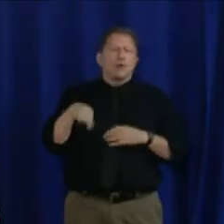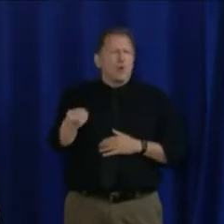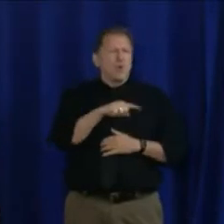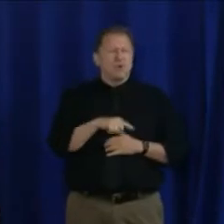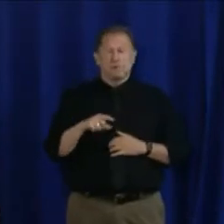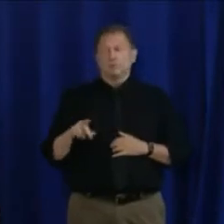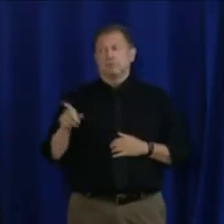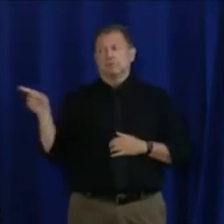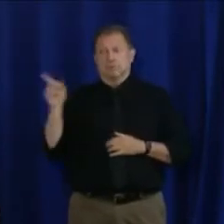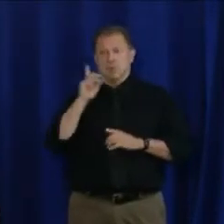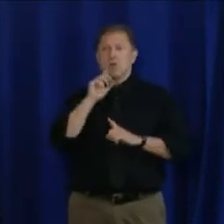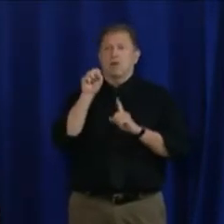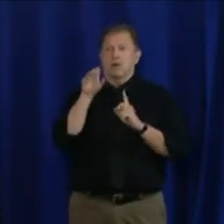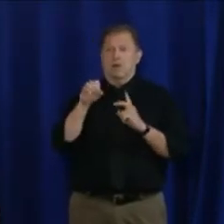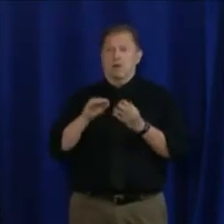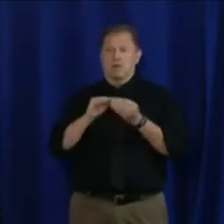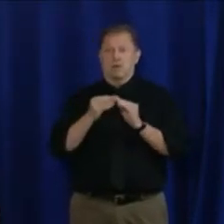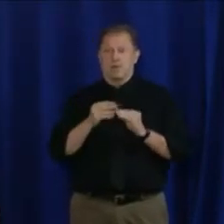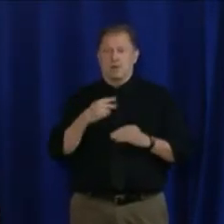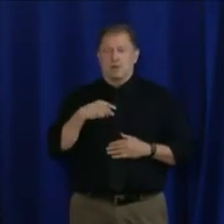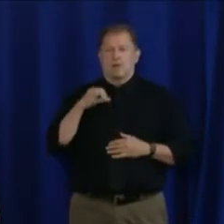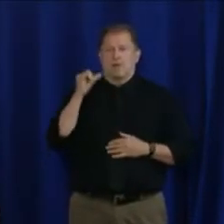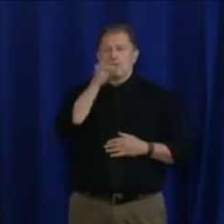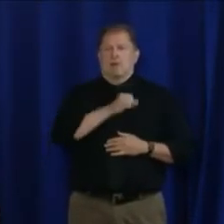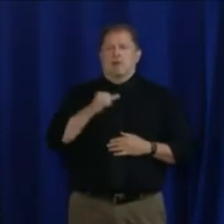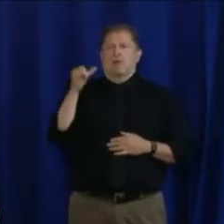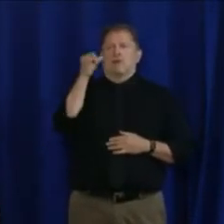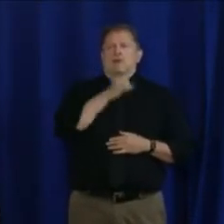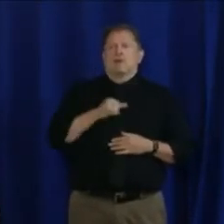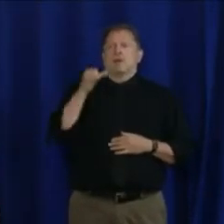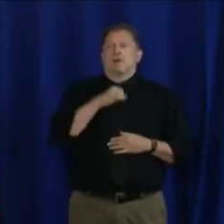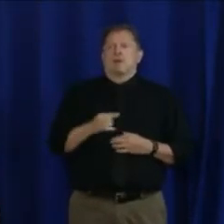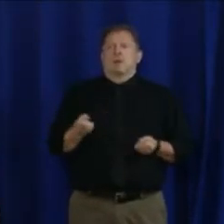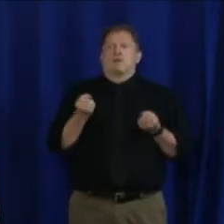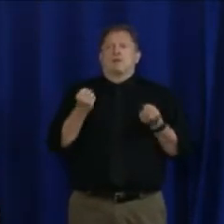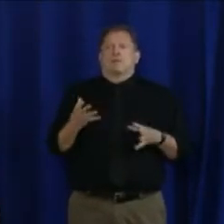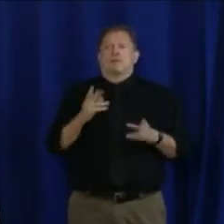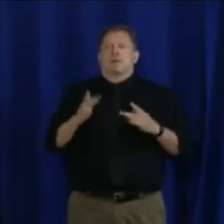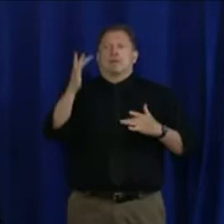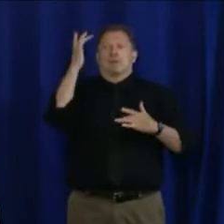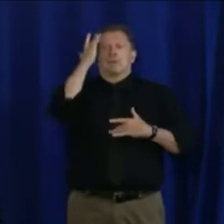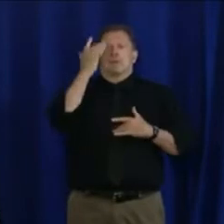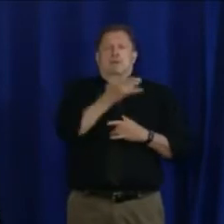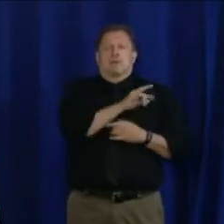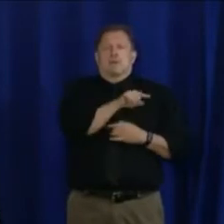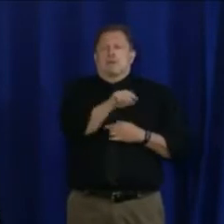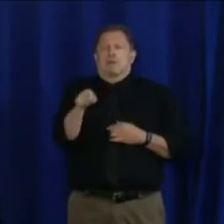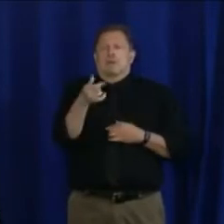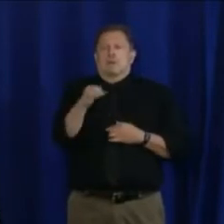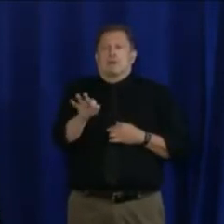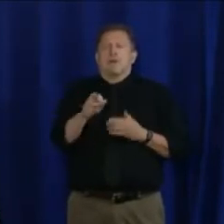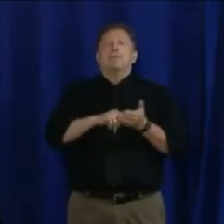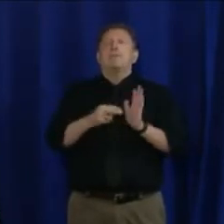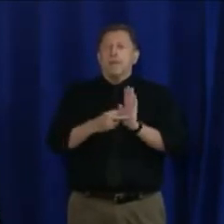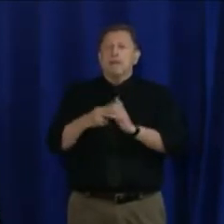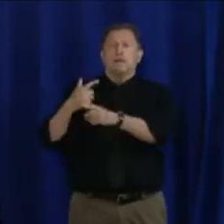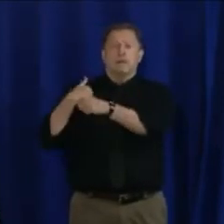be yet another reminder that we have to do the right thing in this moment.